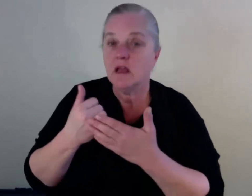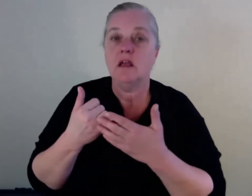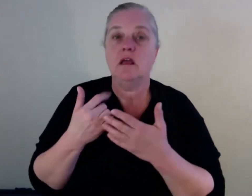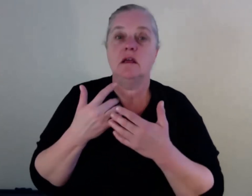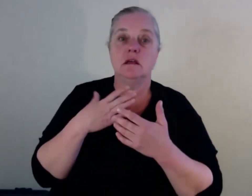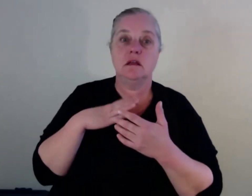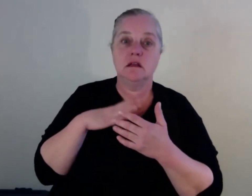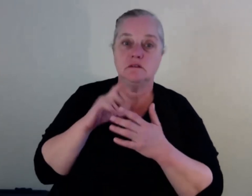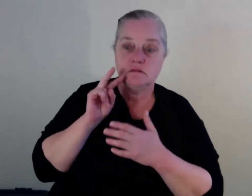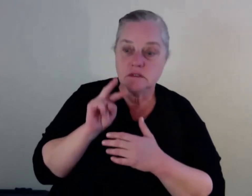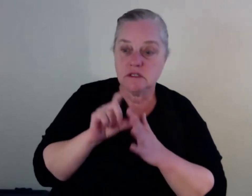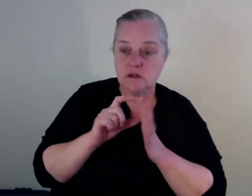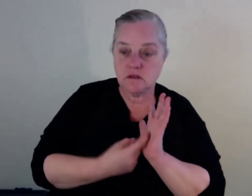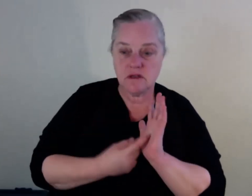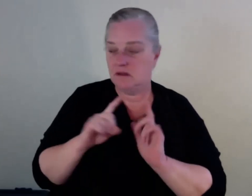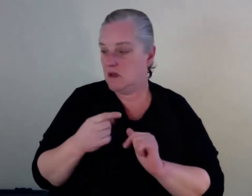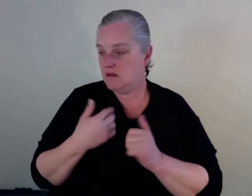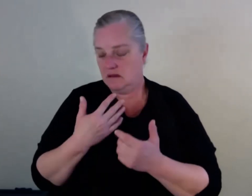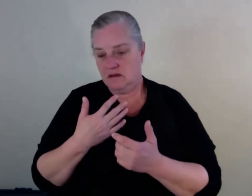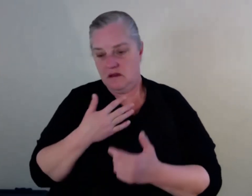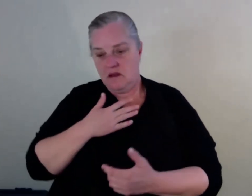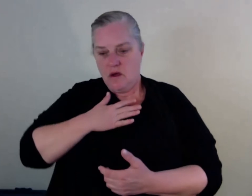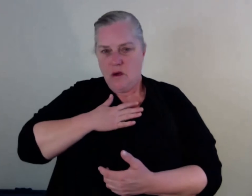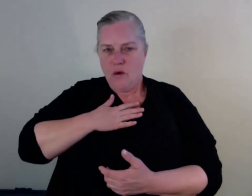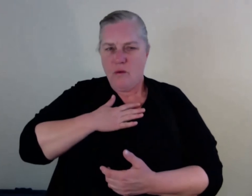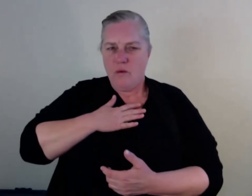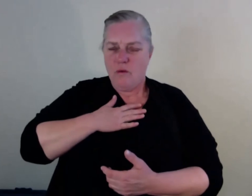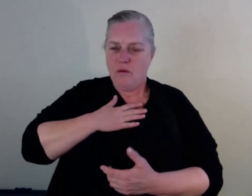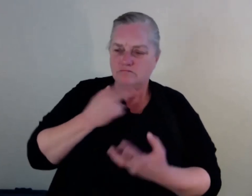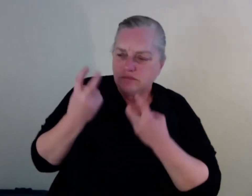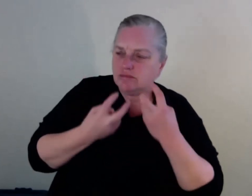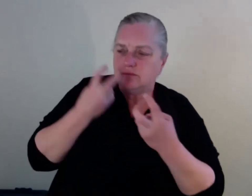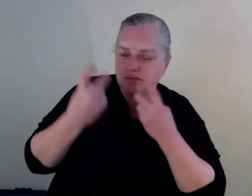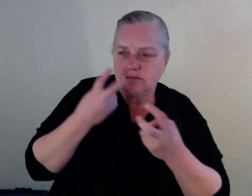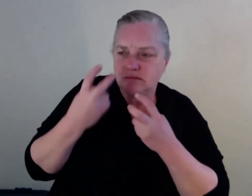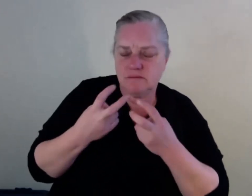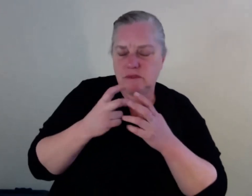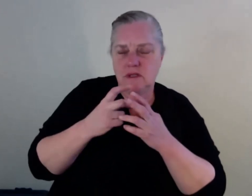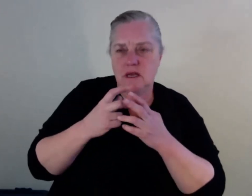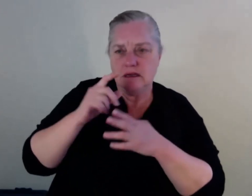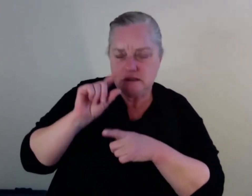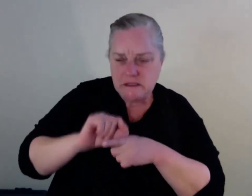find a chemist that would actually not charge her an arm and a leg for dispensing her methadone.